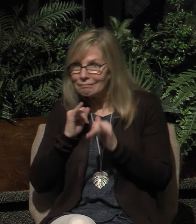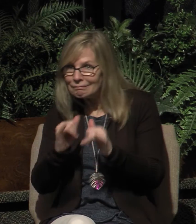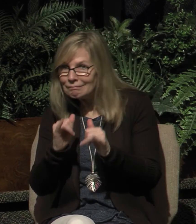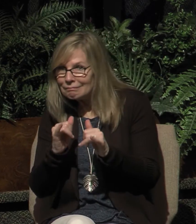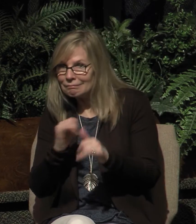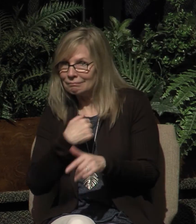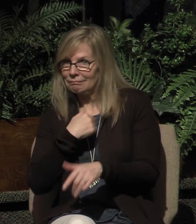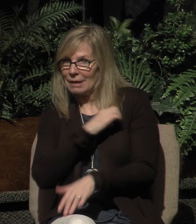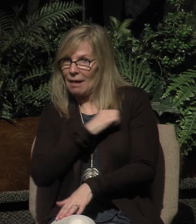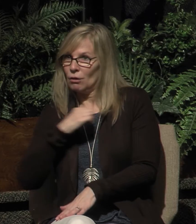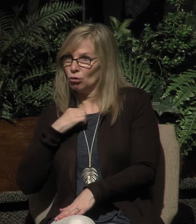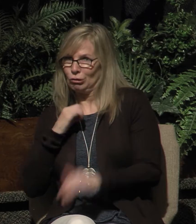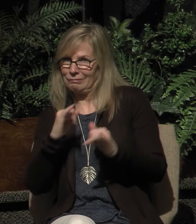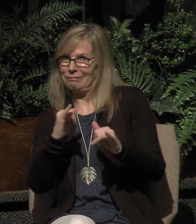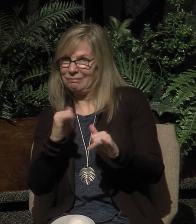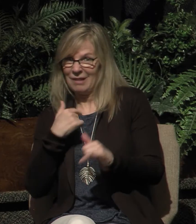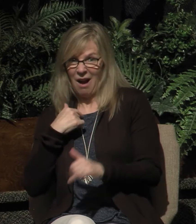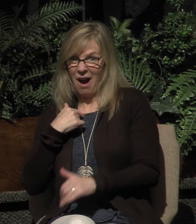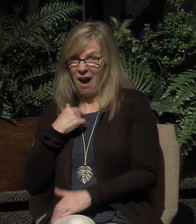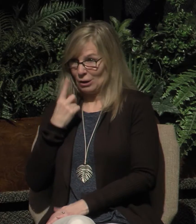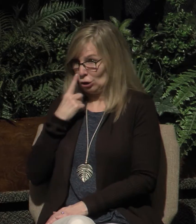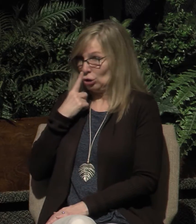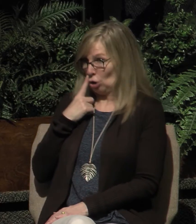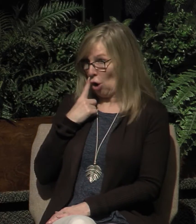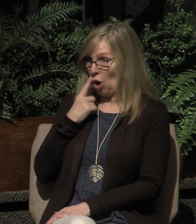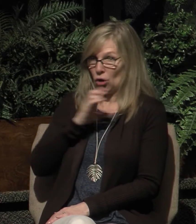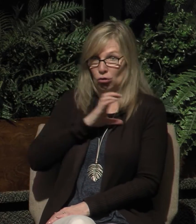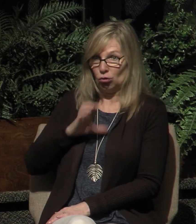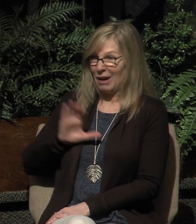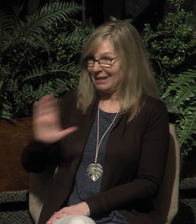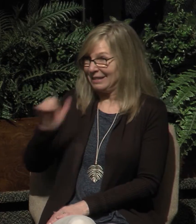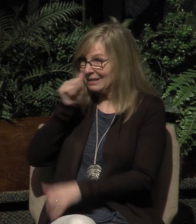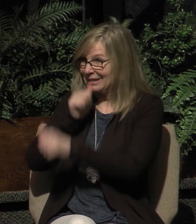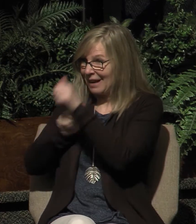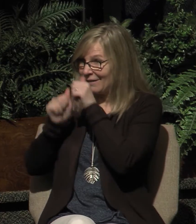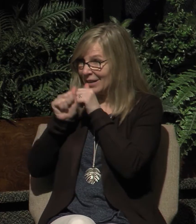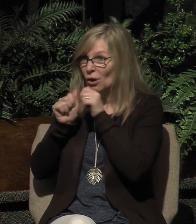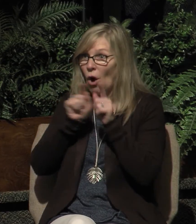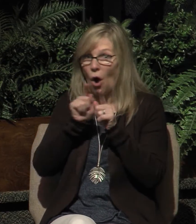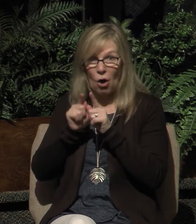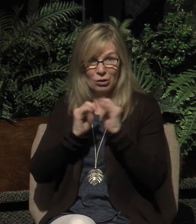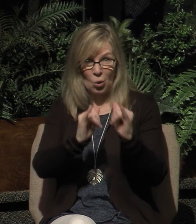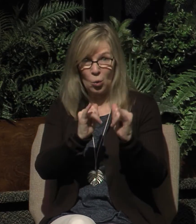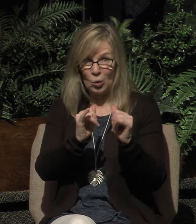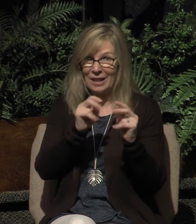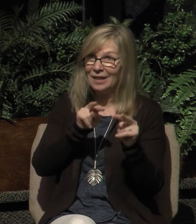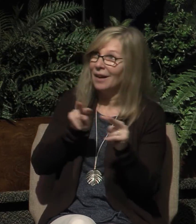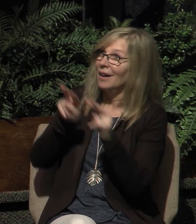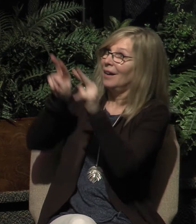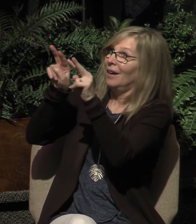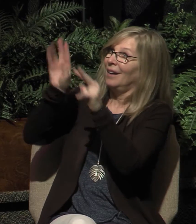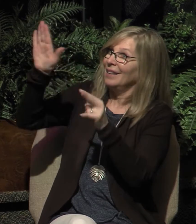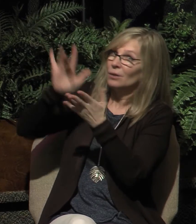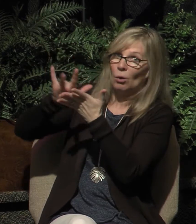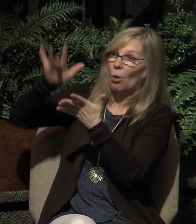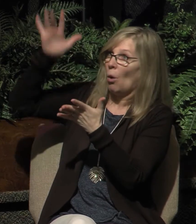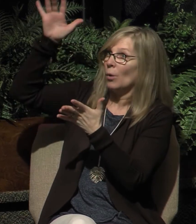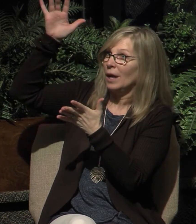and witness of the sufferings of Christ and a partaker also of the glory that's to be revealed. Shepherd the church or the